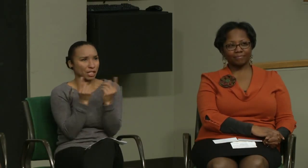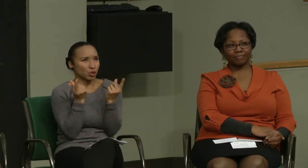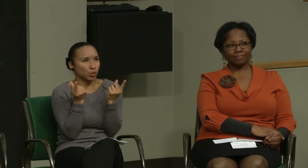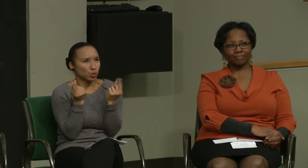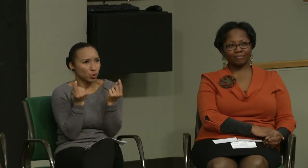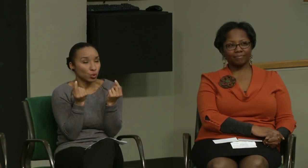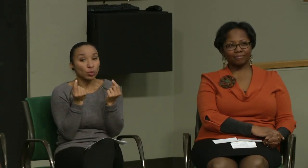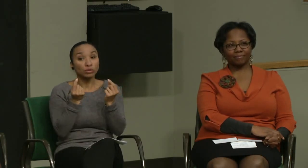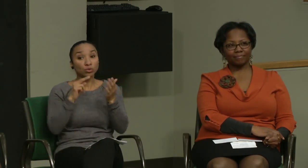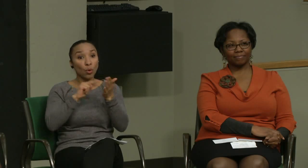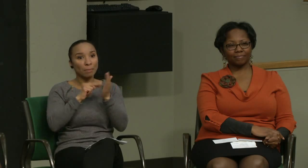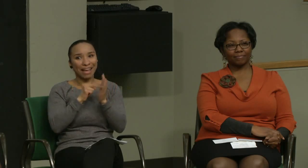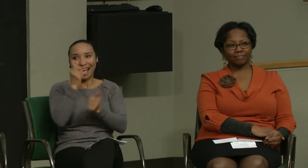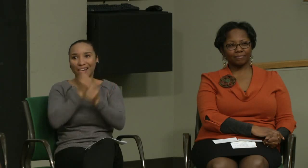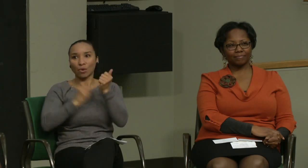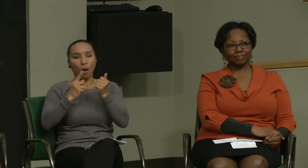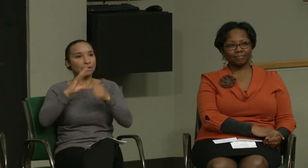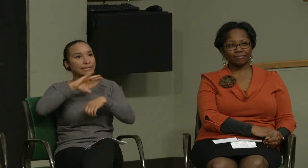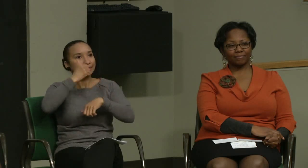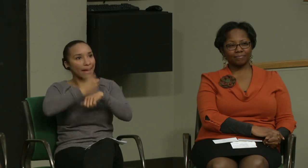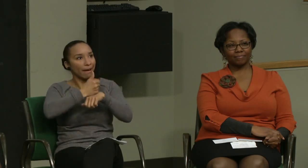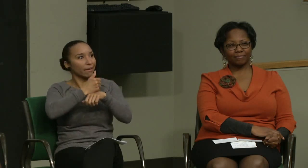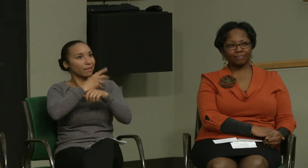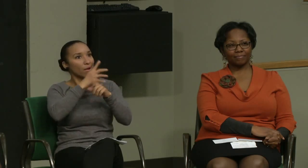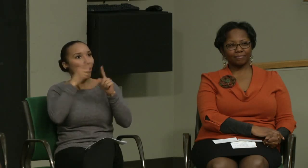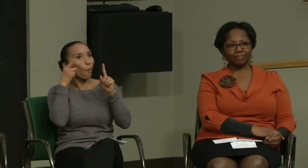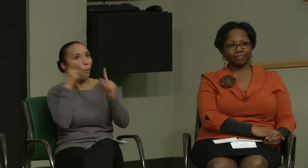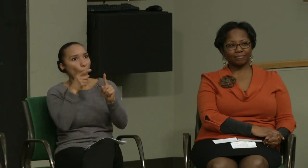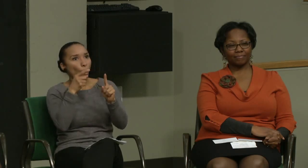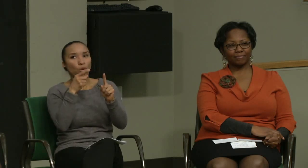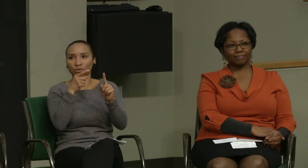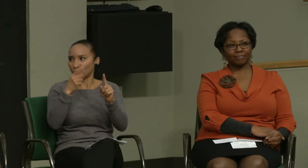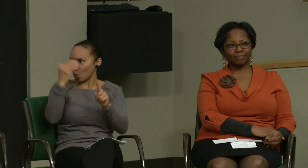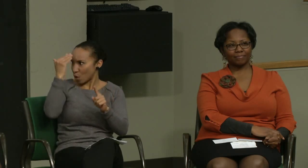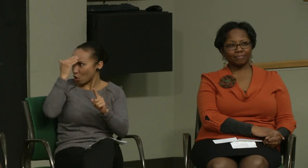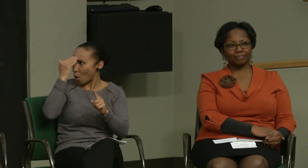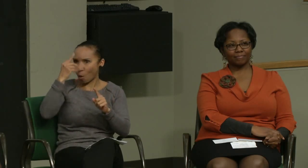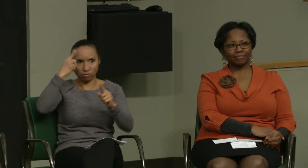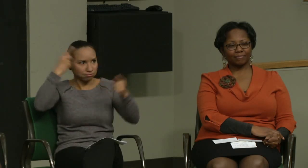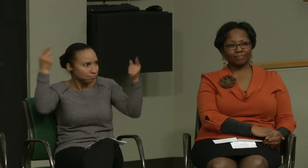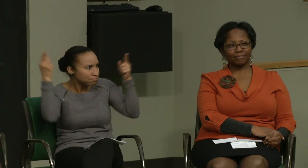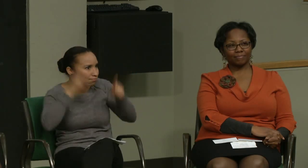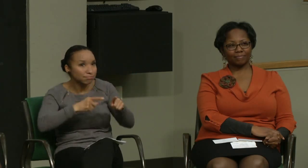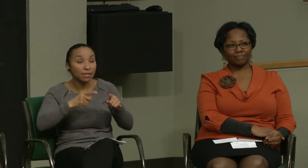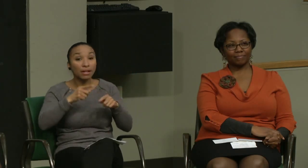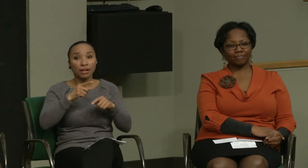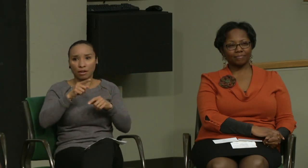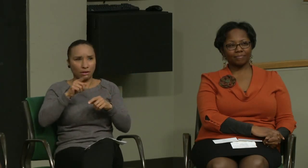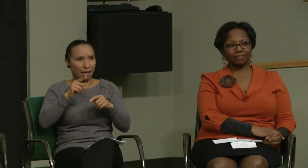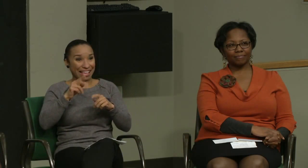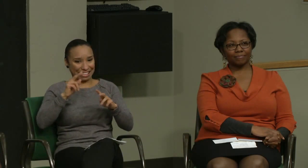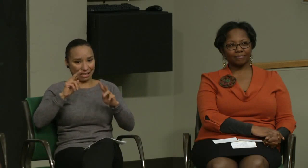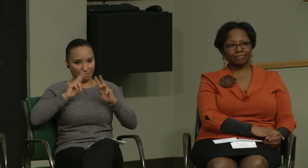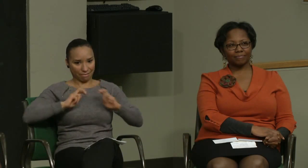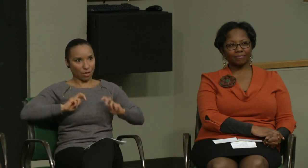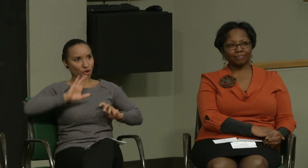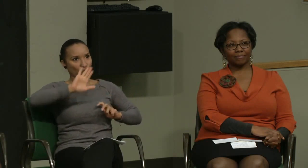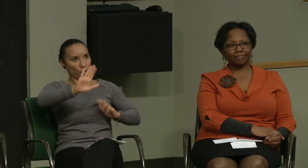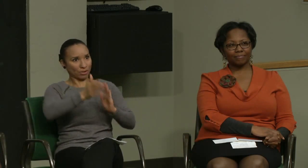So you show up at the group, but you need to have some type of agenda set as to what are you going to proceed, what the goals of the group are, and